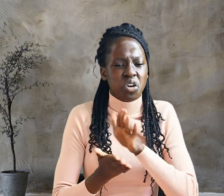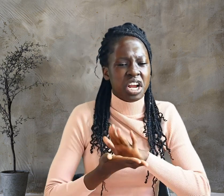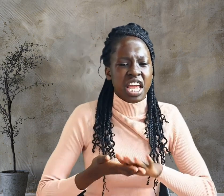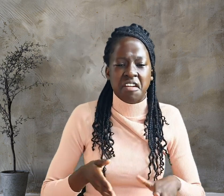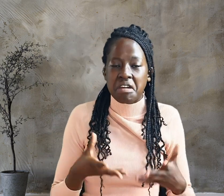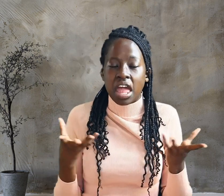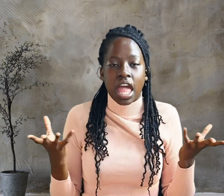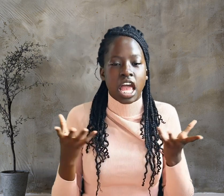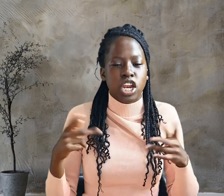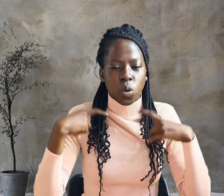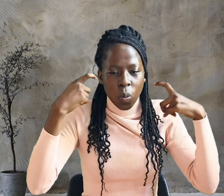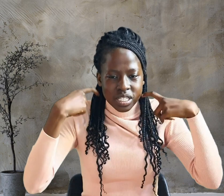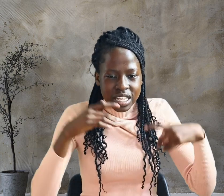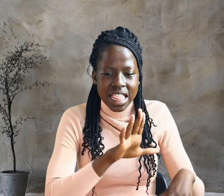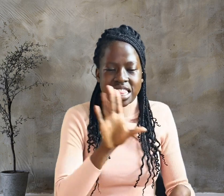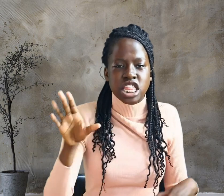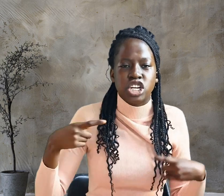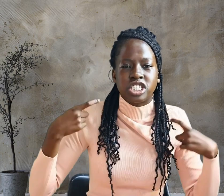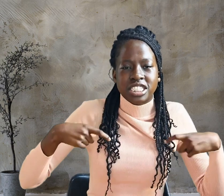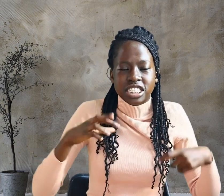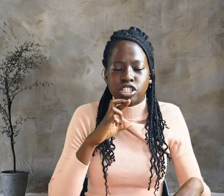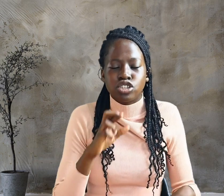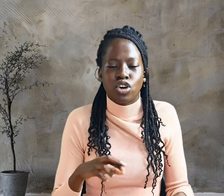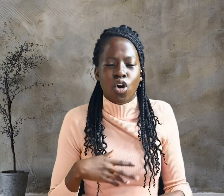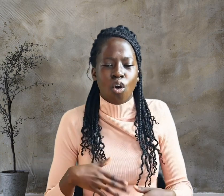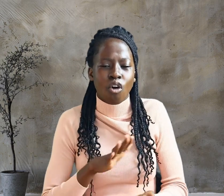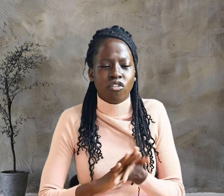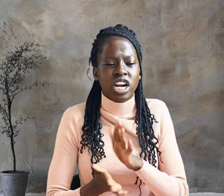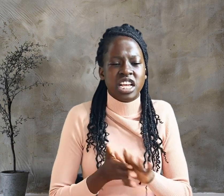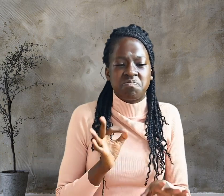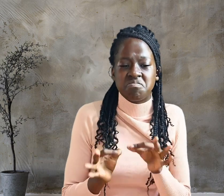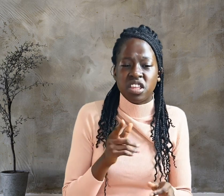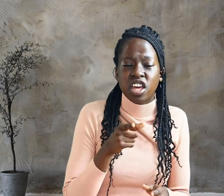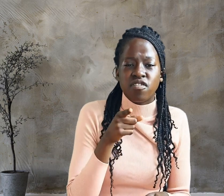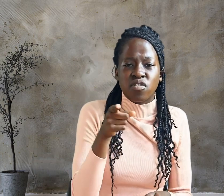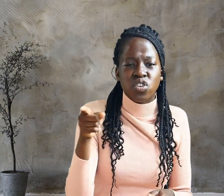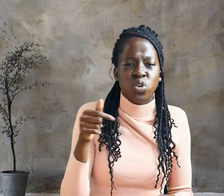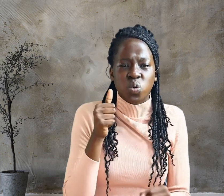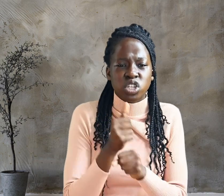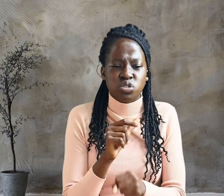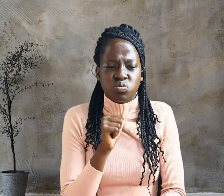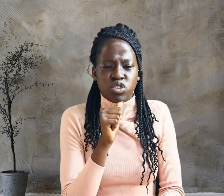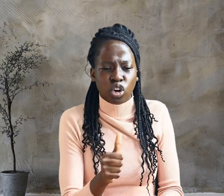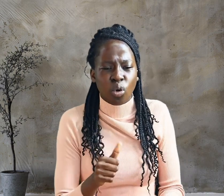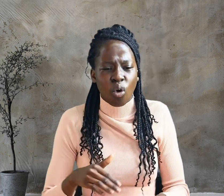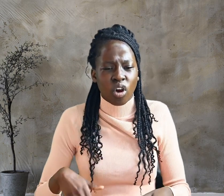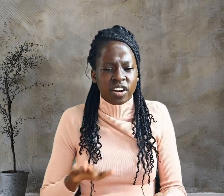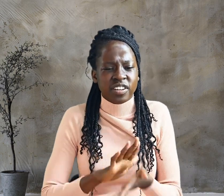sins are forgiven. If you do not forgive them, they are not forgiven.